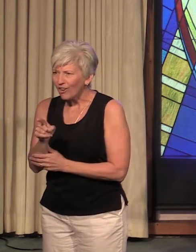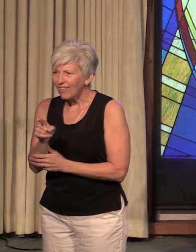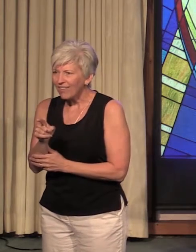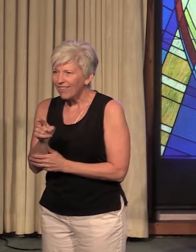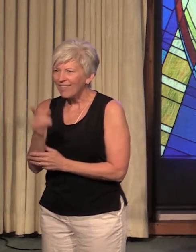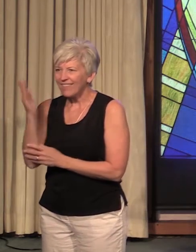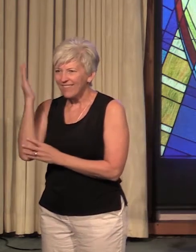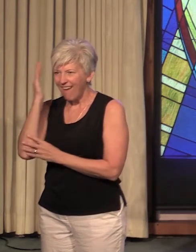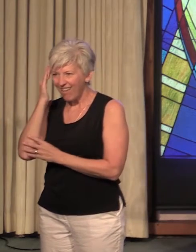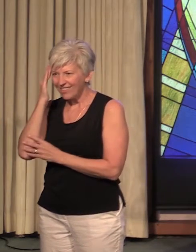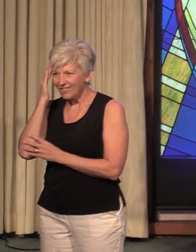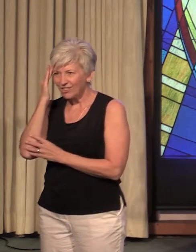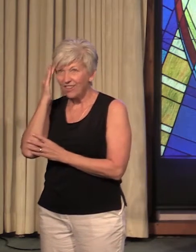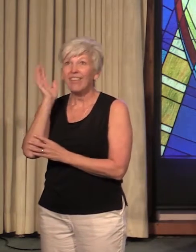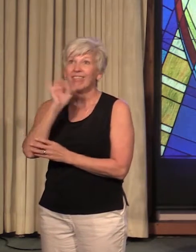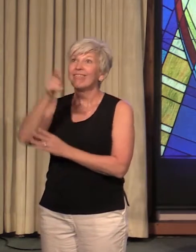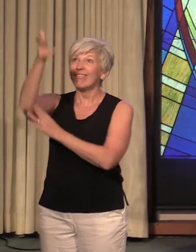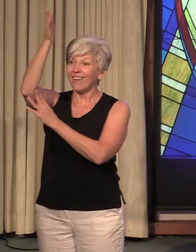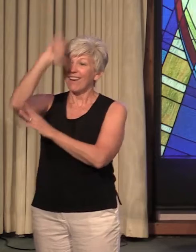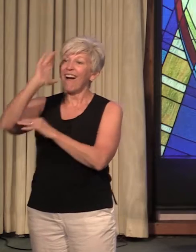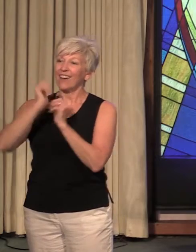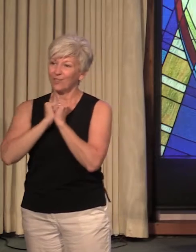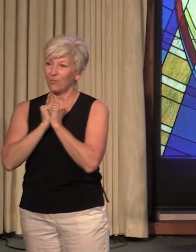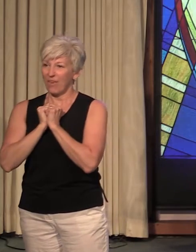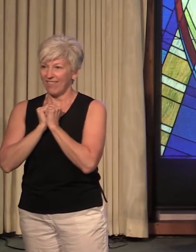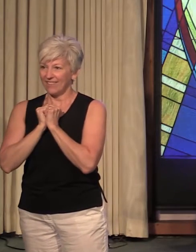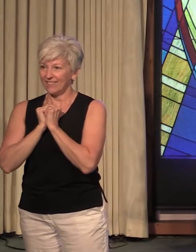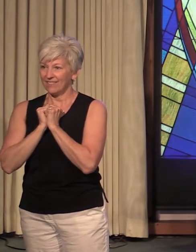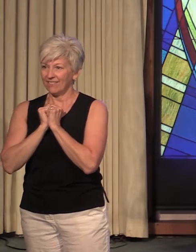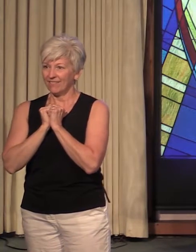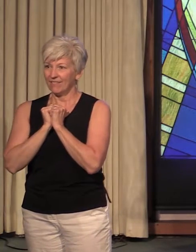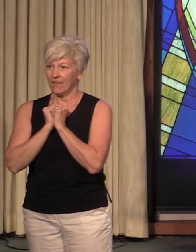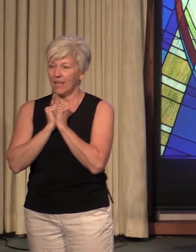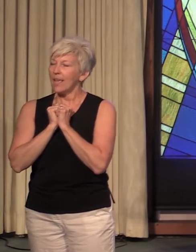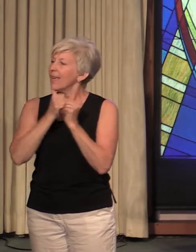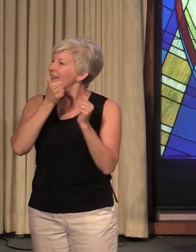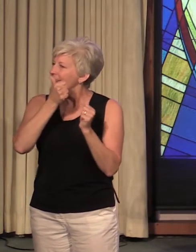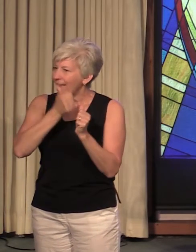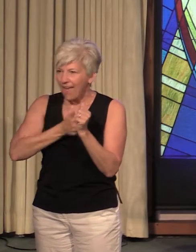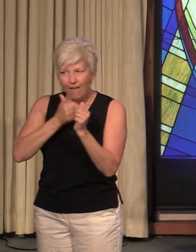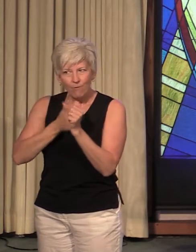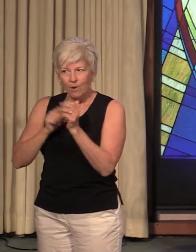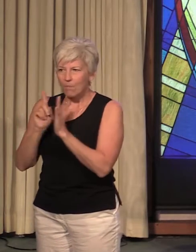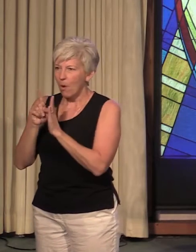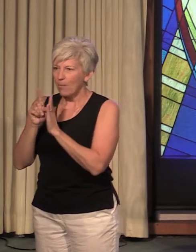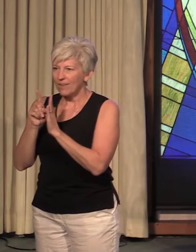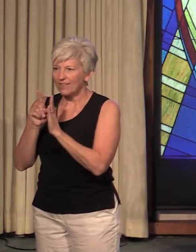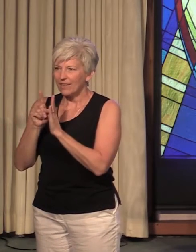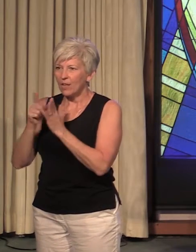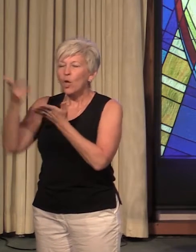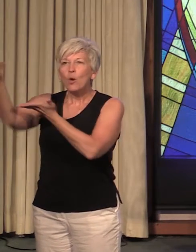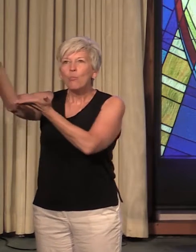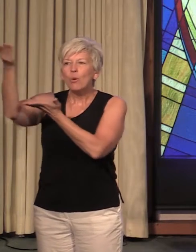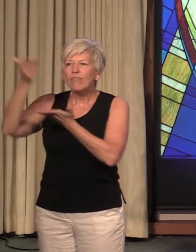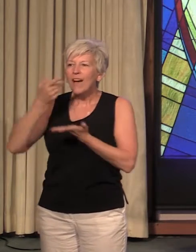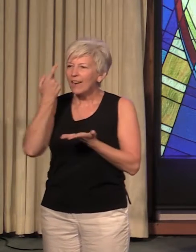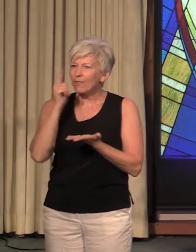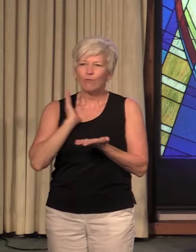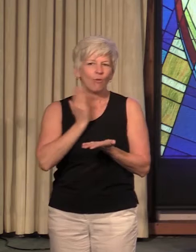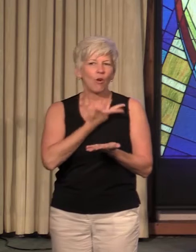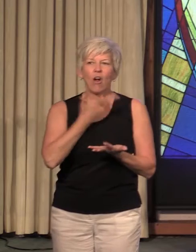that God is with us in every moment, providing for our every need,